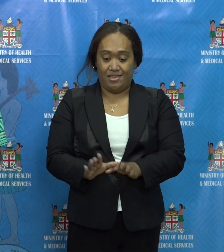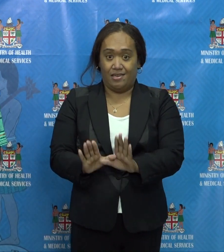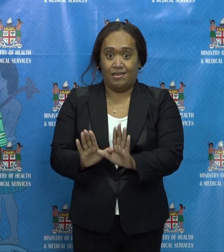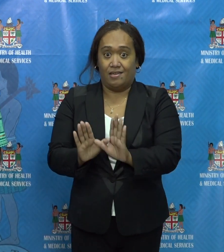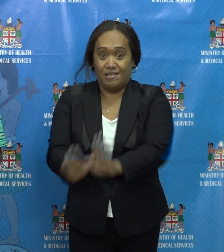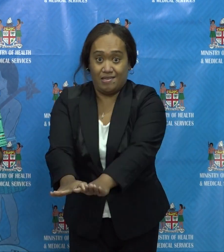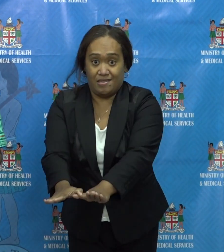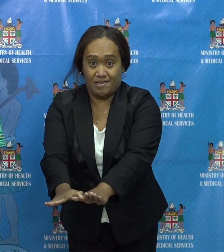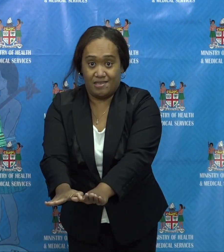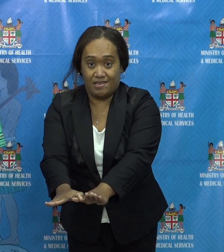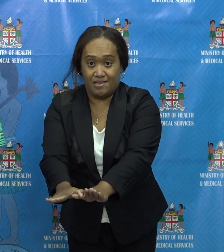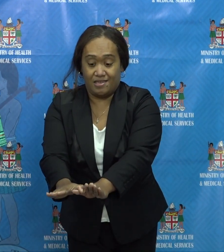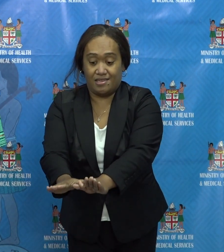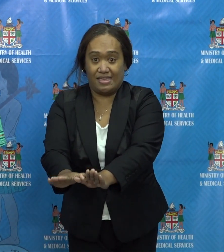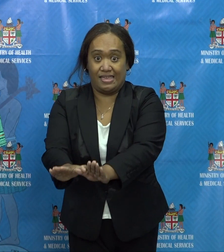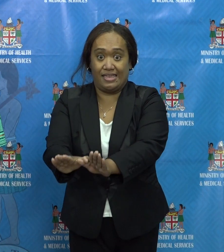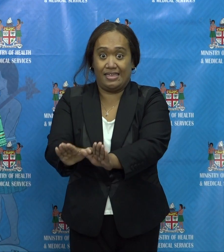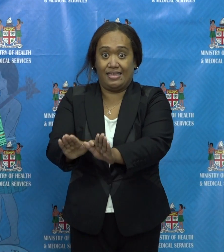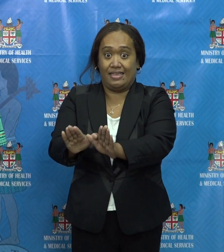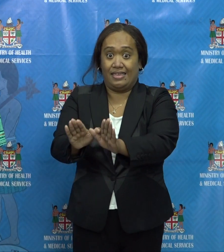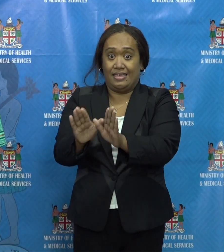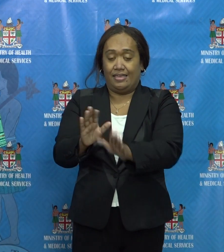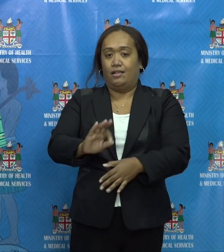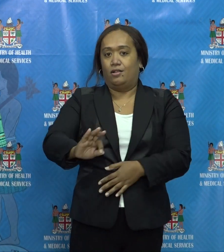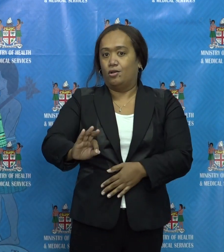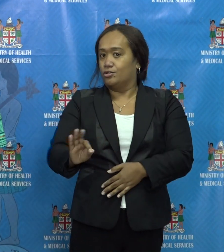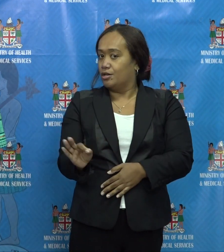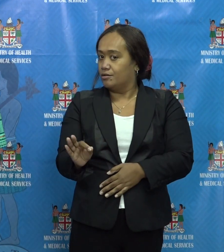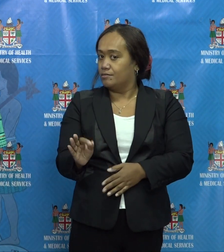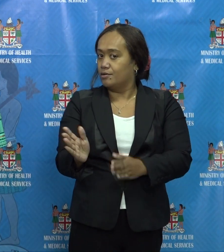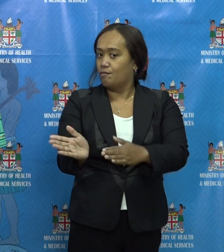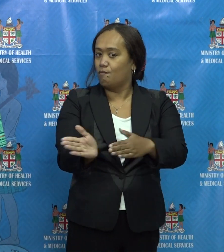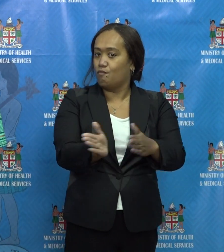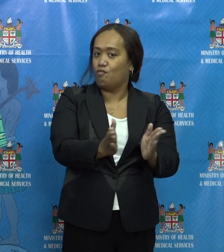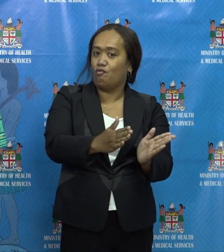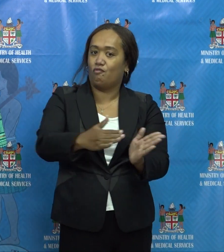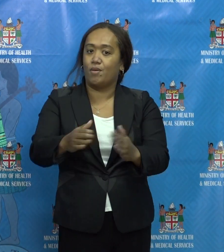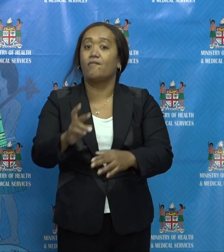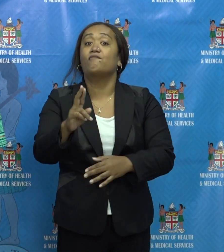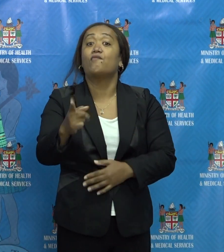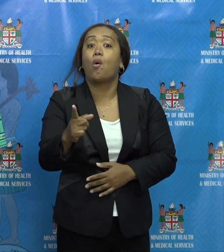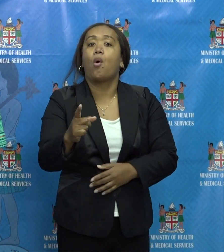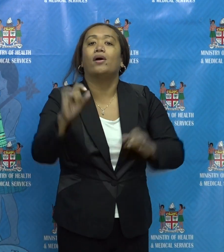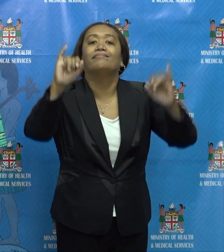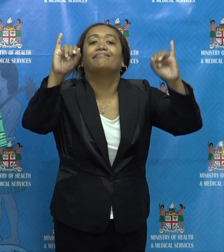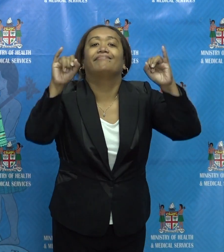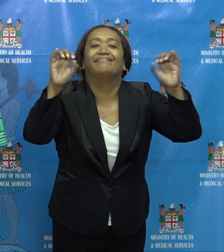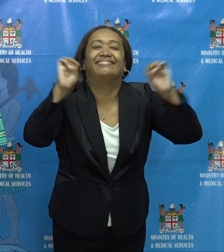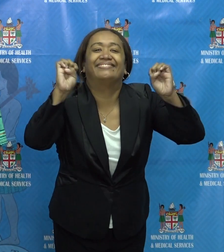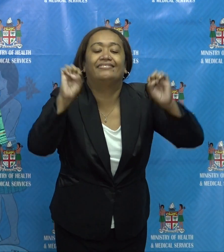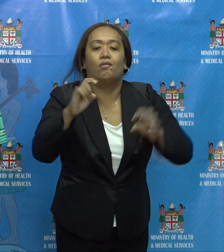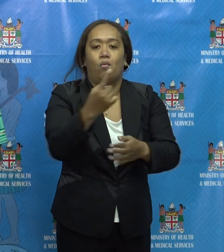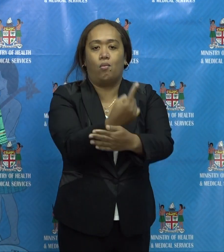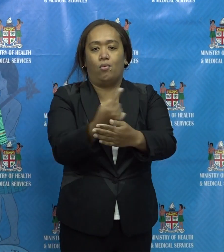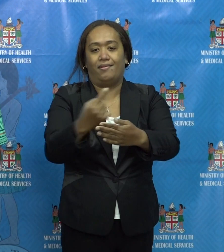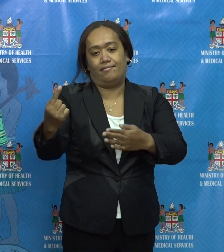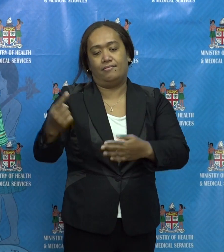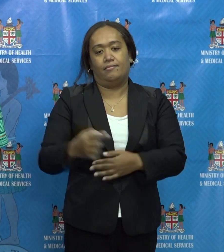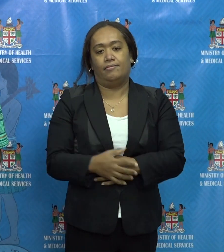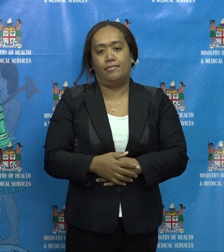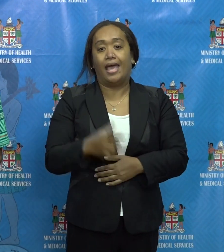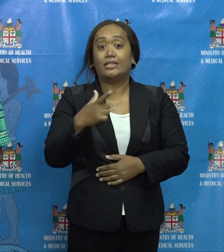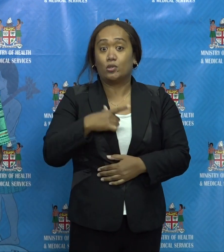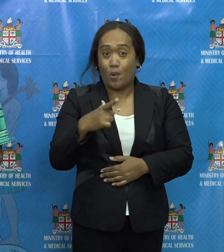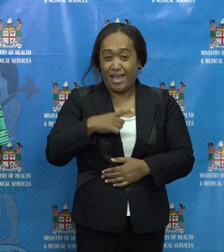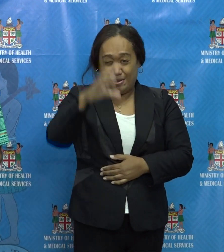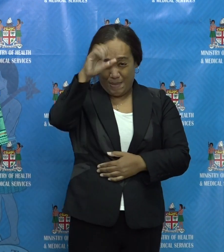that within these containment areas, movement, for essential purposes only, may resume. Our system